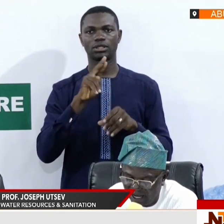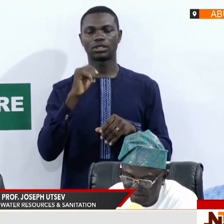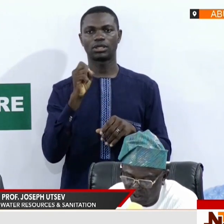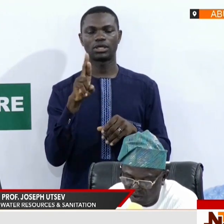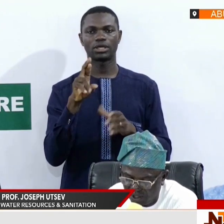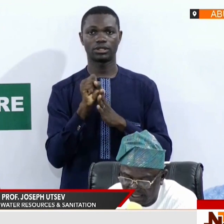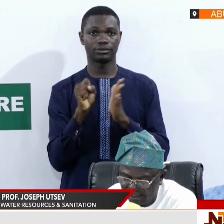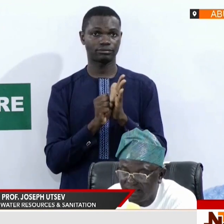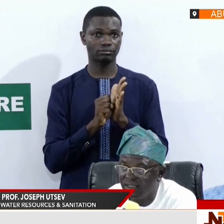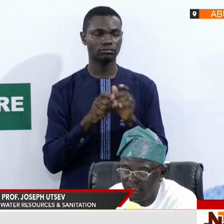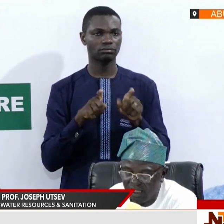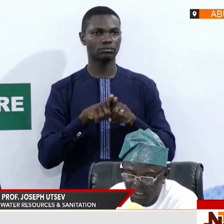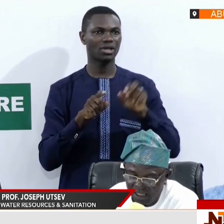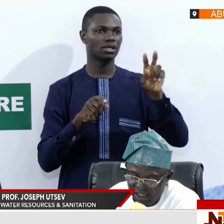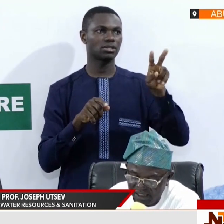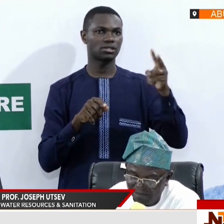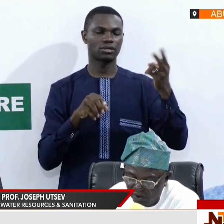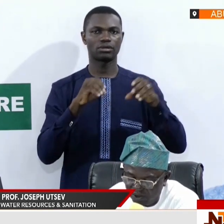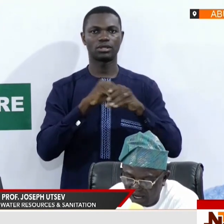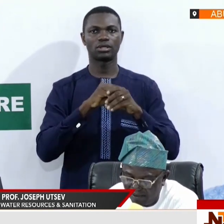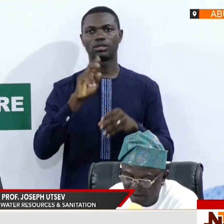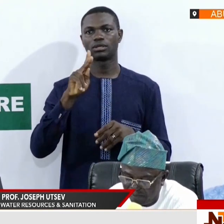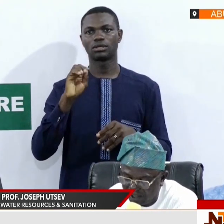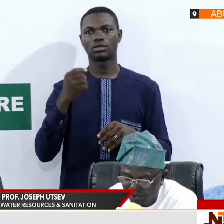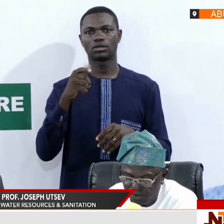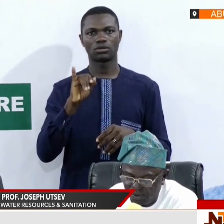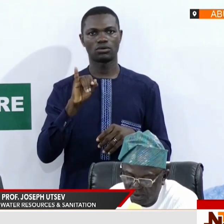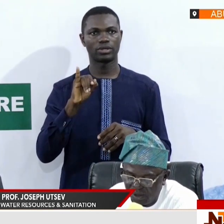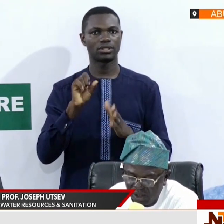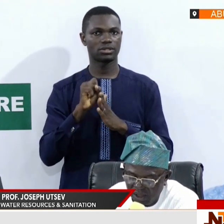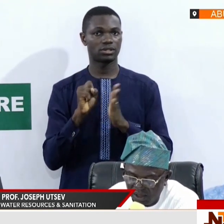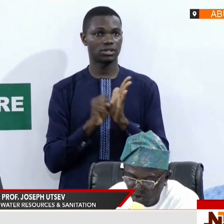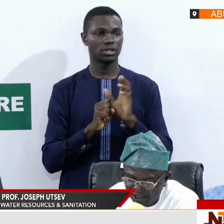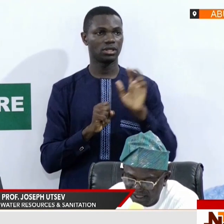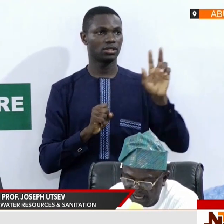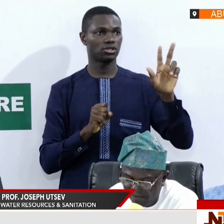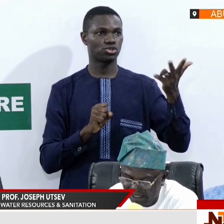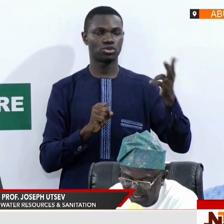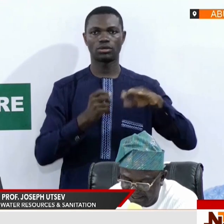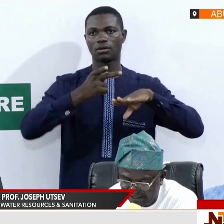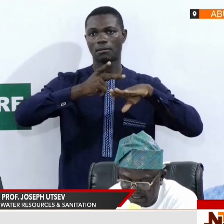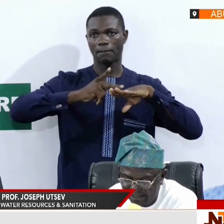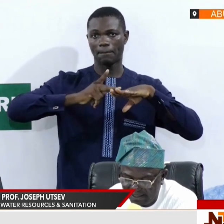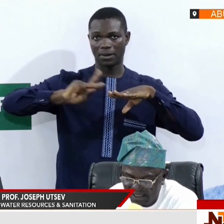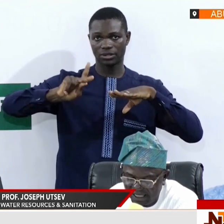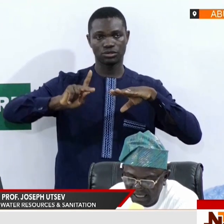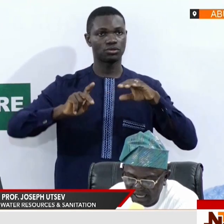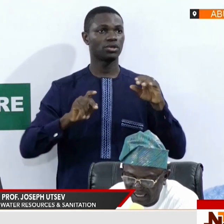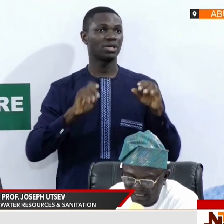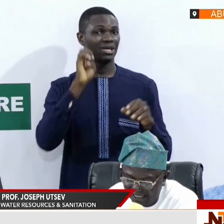-Ope Dam in Kogi State. The Mangu Dam in Plattu. The Ugbese Dam in the Kiti State.